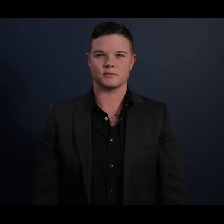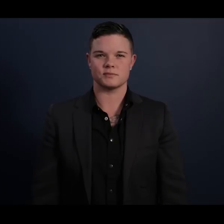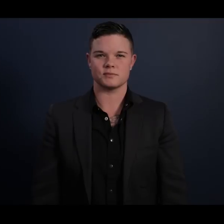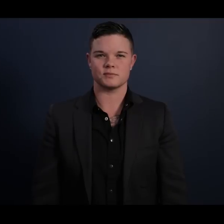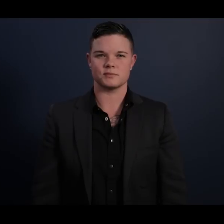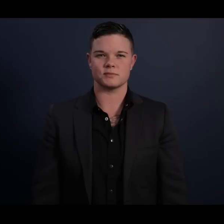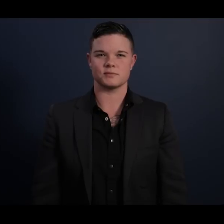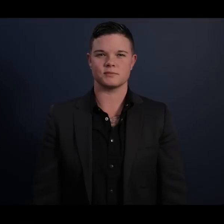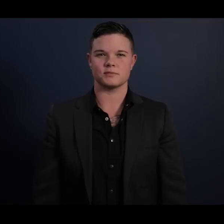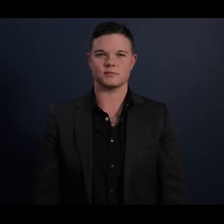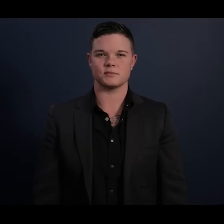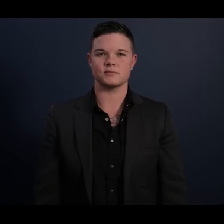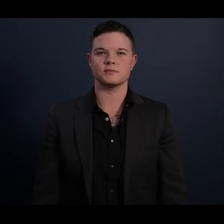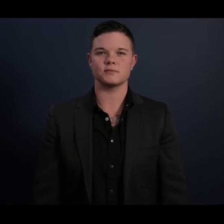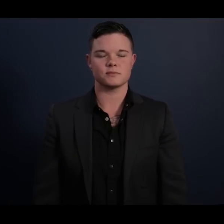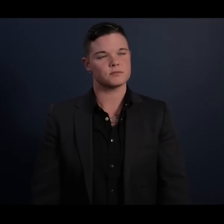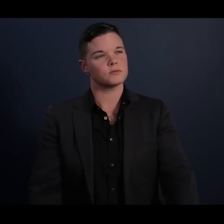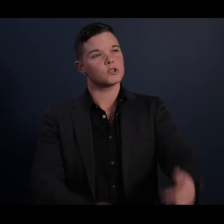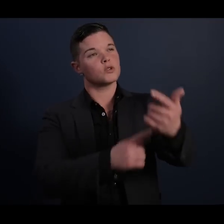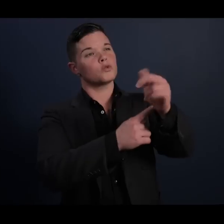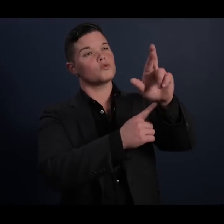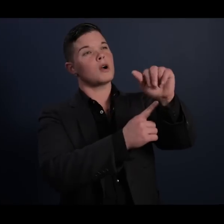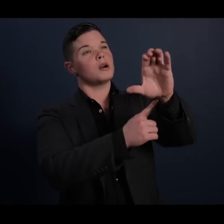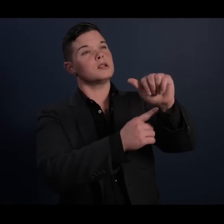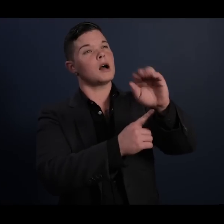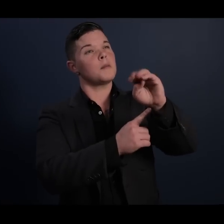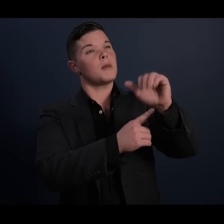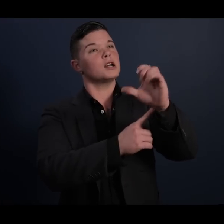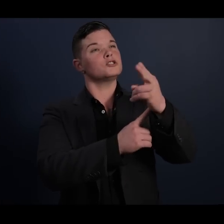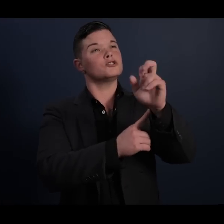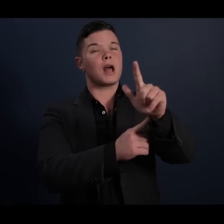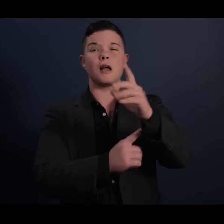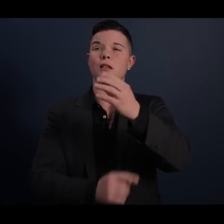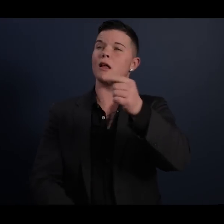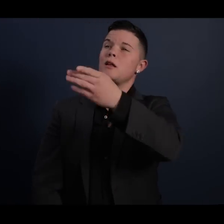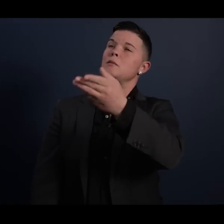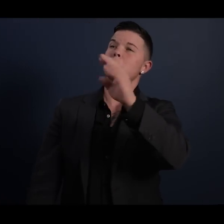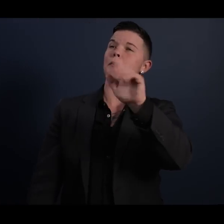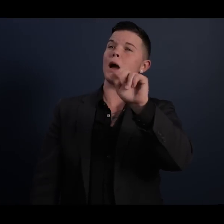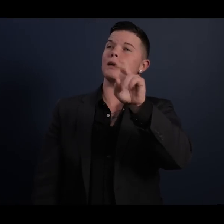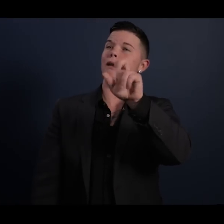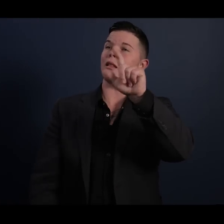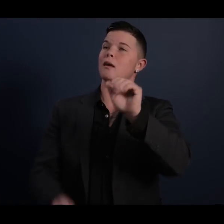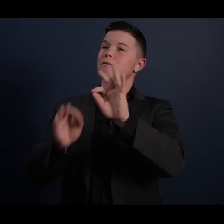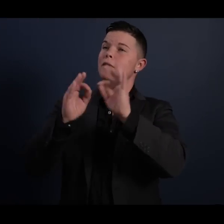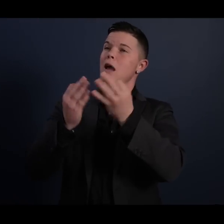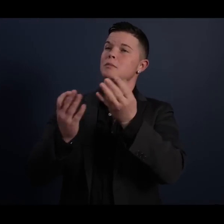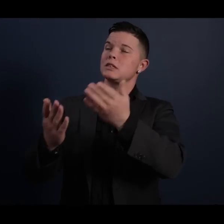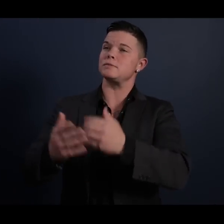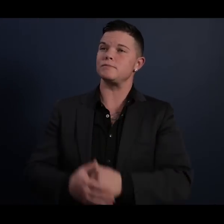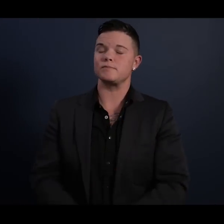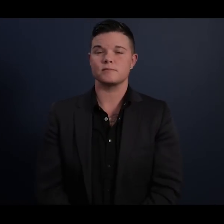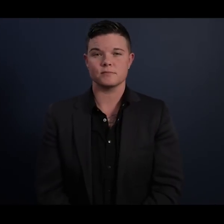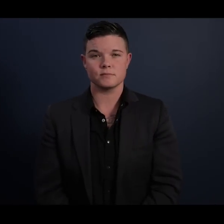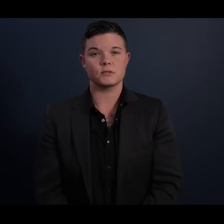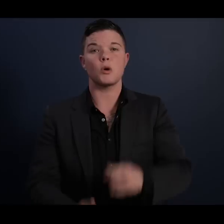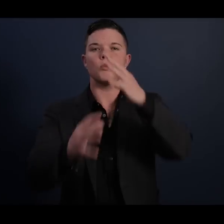To Gras Amacel and the Mandela family, to President Zuma